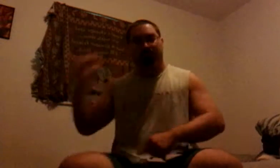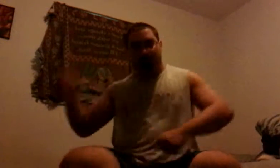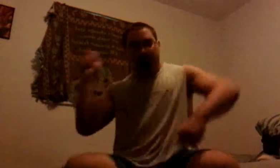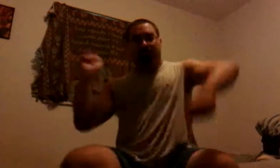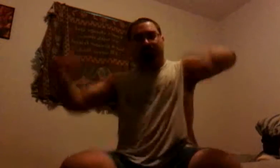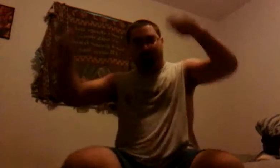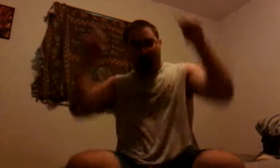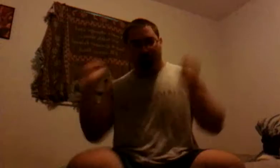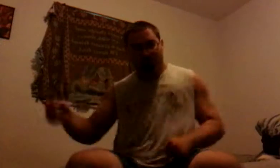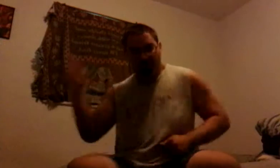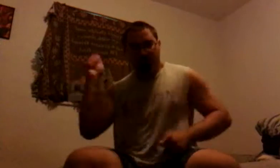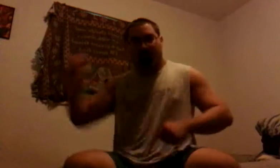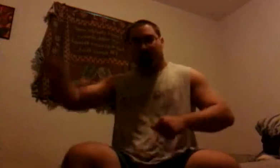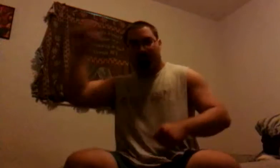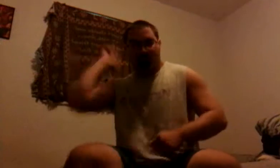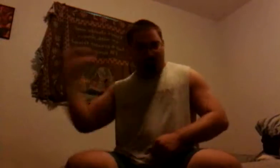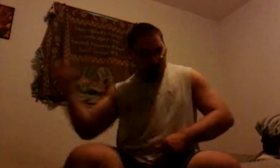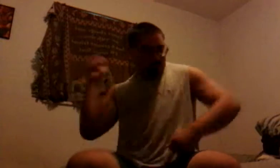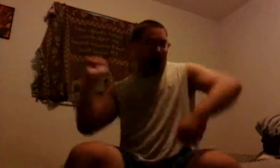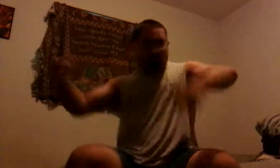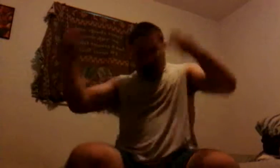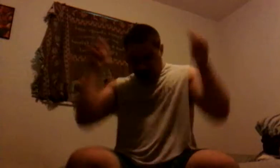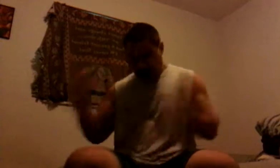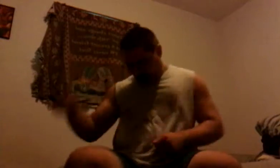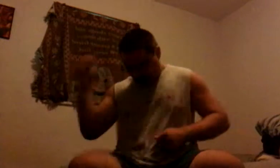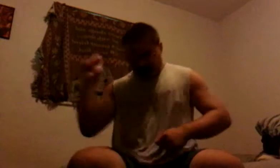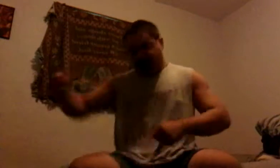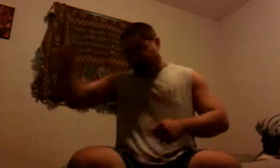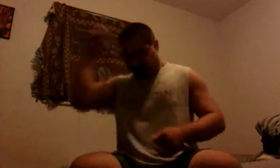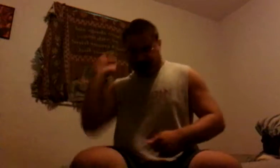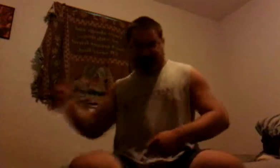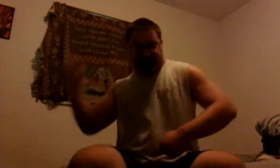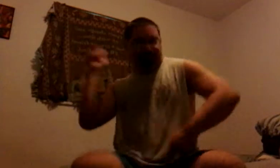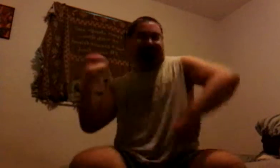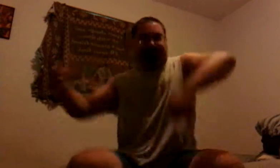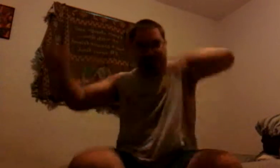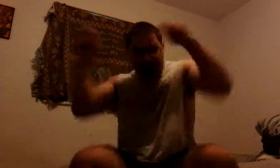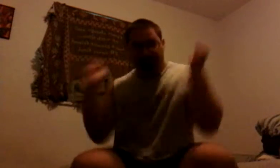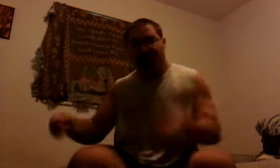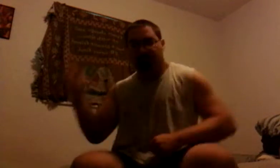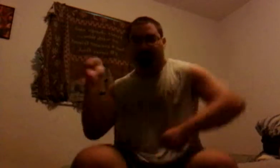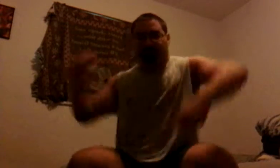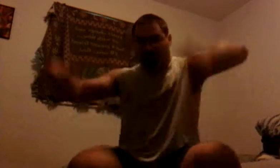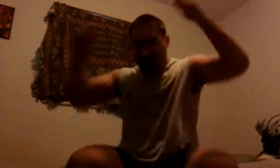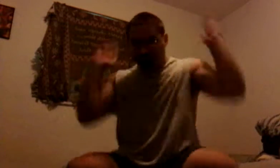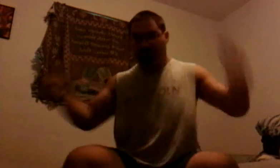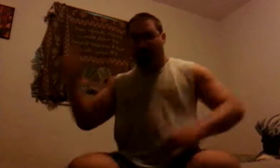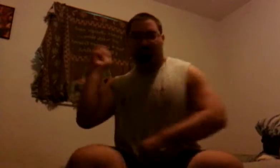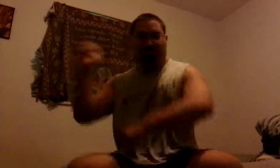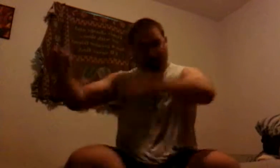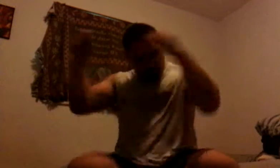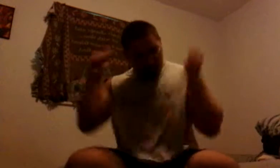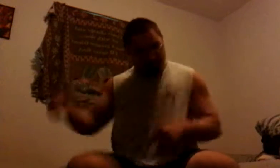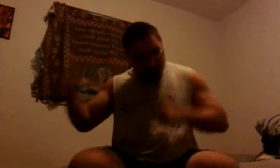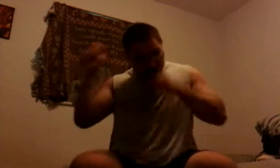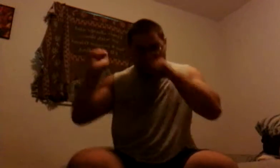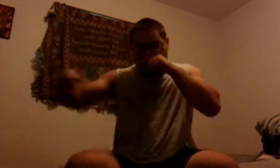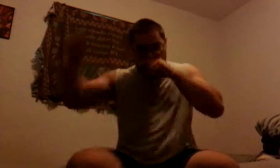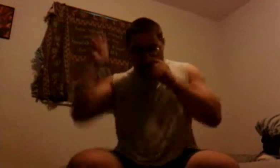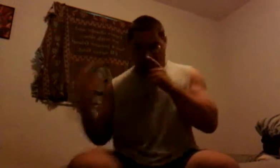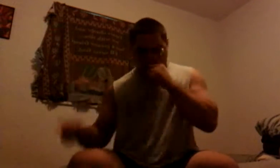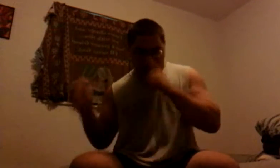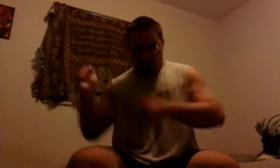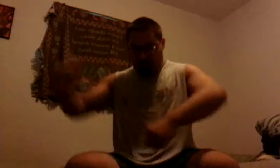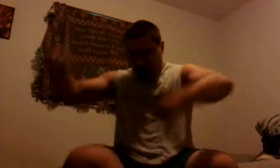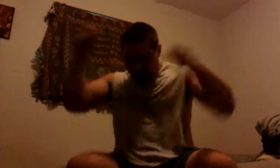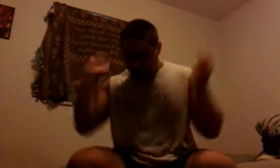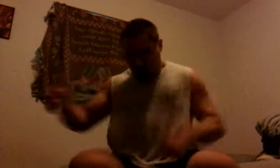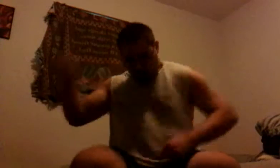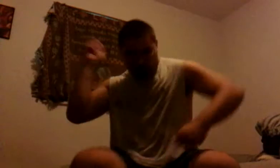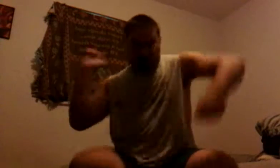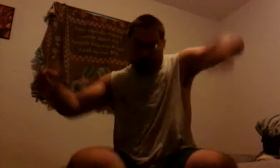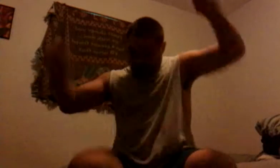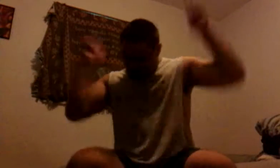tears come full The time from, your tears around me The conscience calls